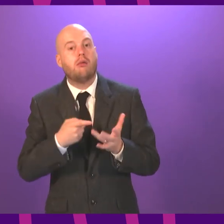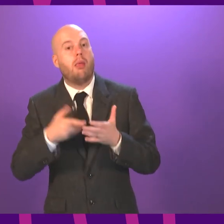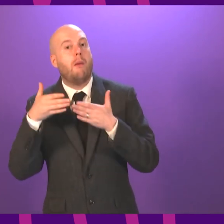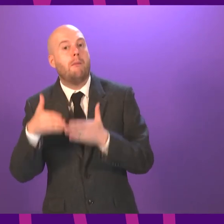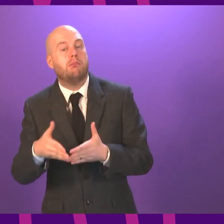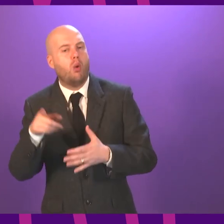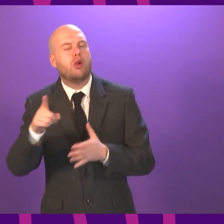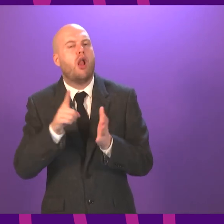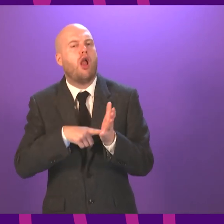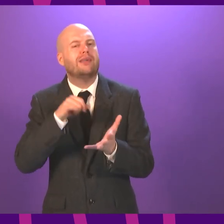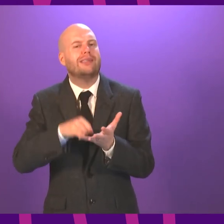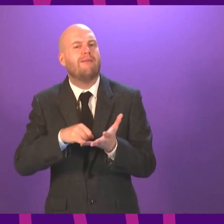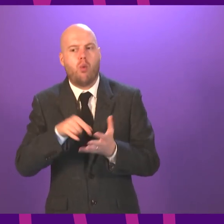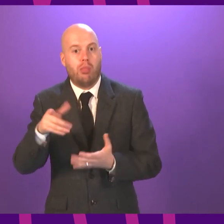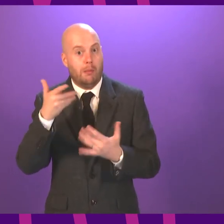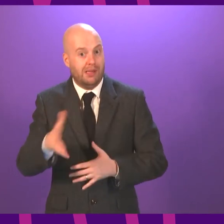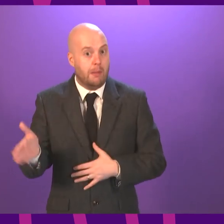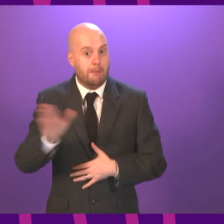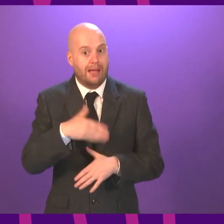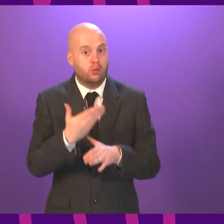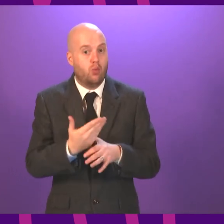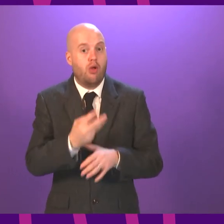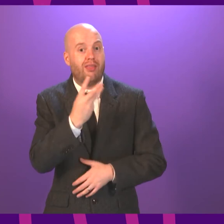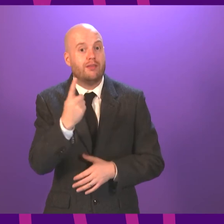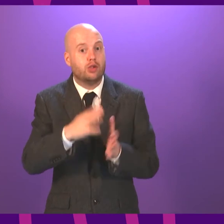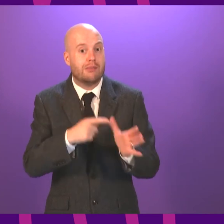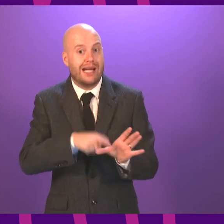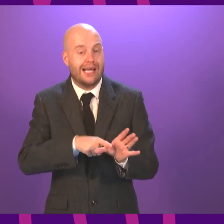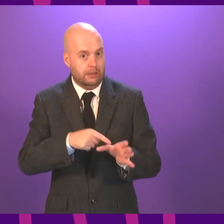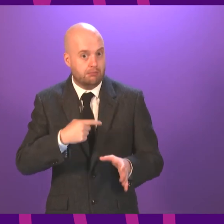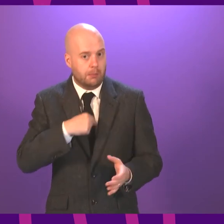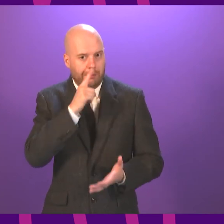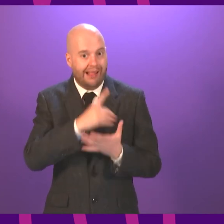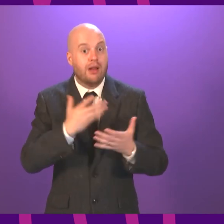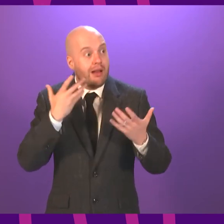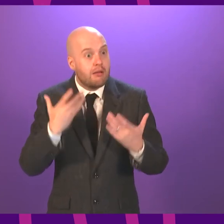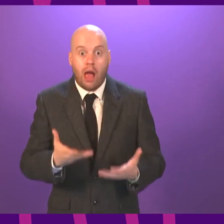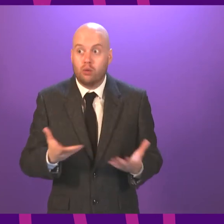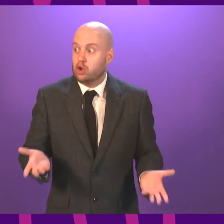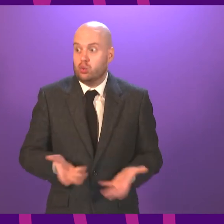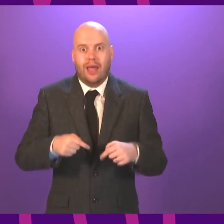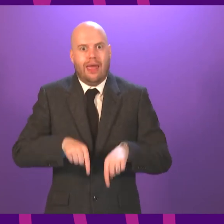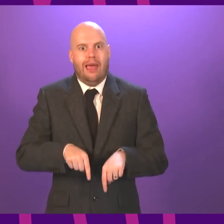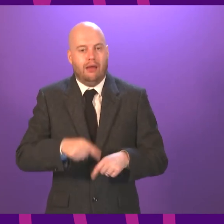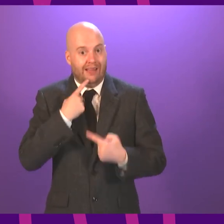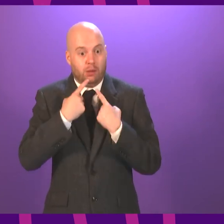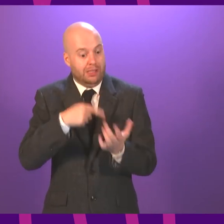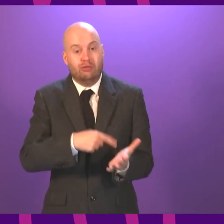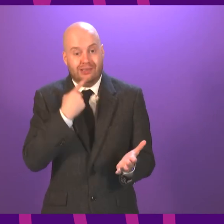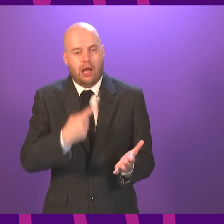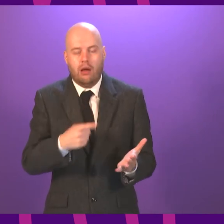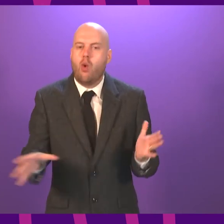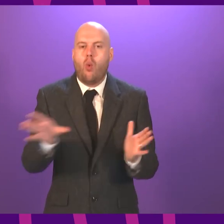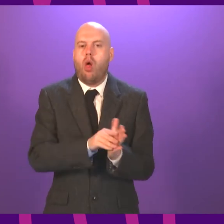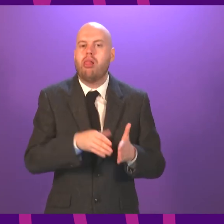31st of May. As of today, all vessels are now back in position. The Transport Minister has met with the member and indeed